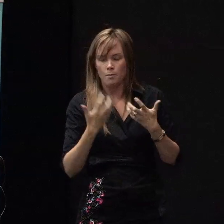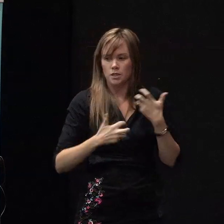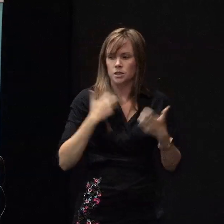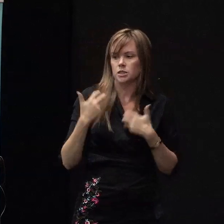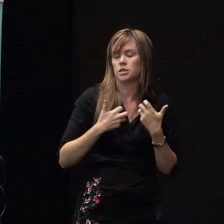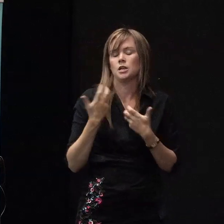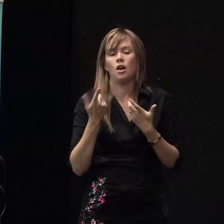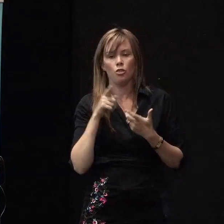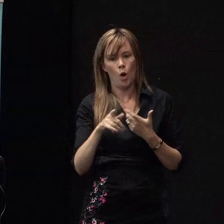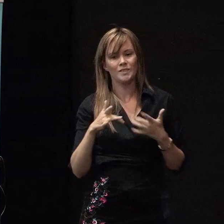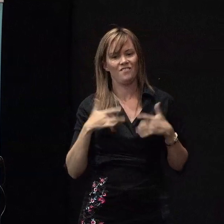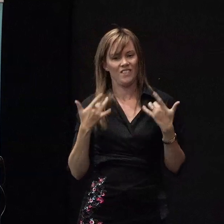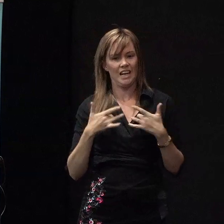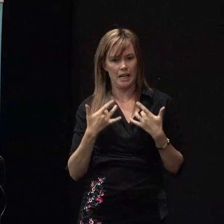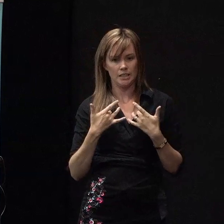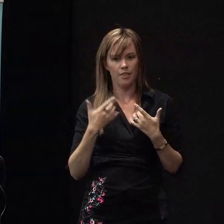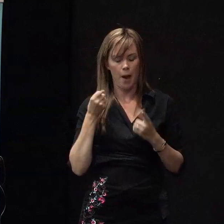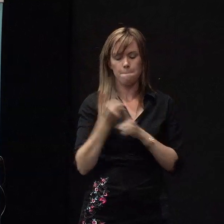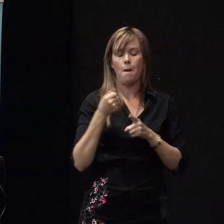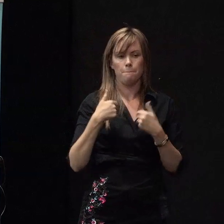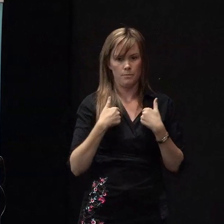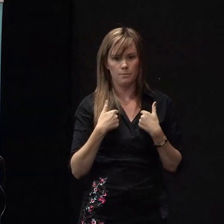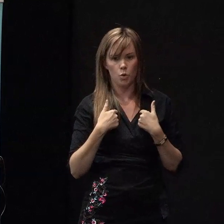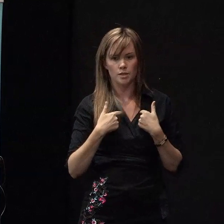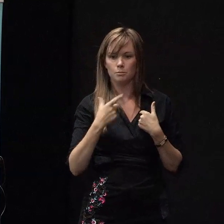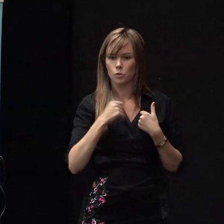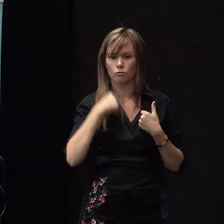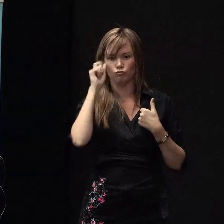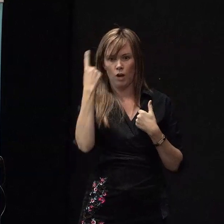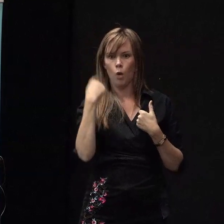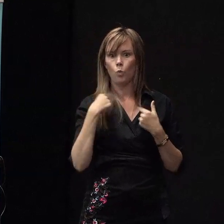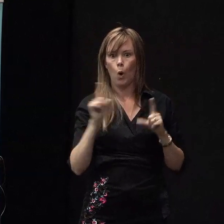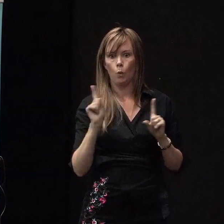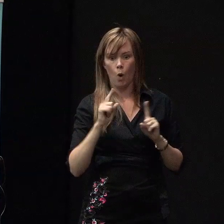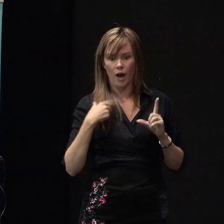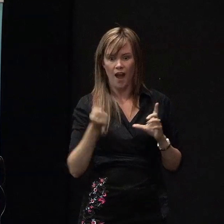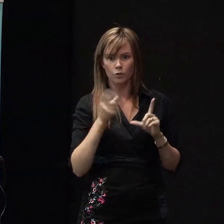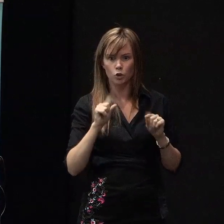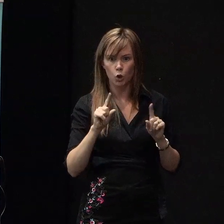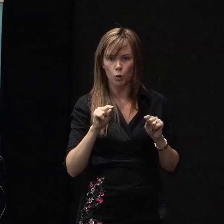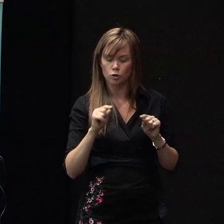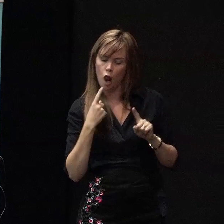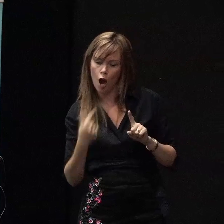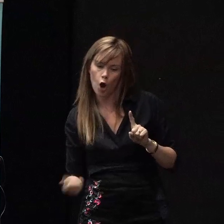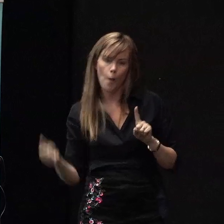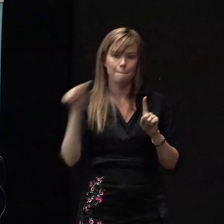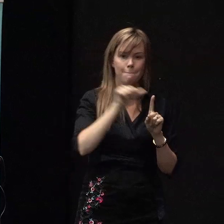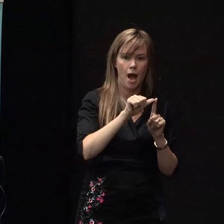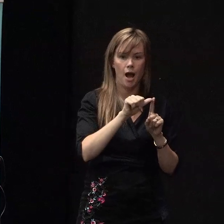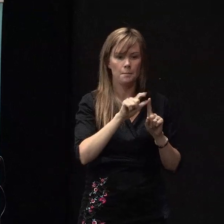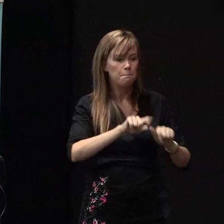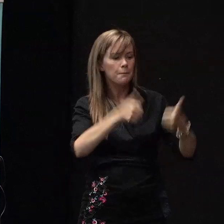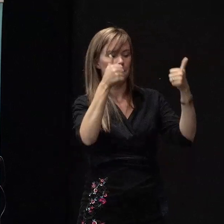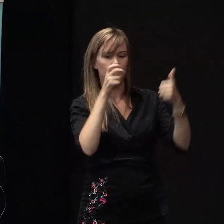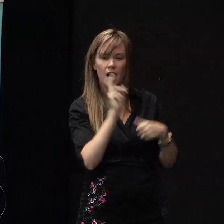realise just exactly what we've got to do to get back to our own recovery and to get back as a population, a